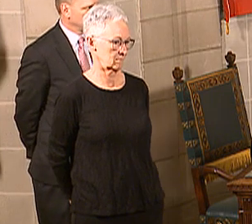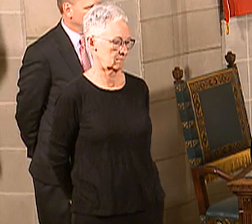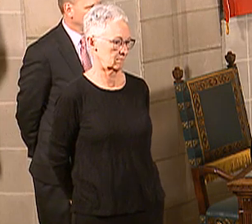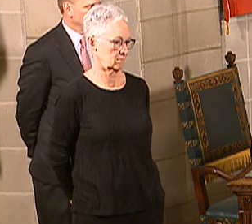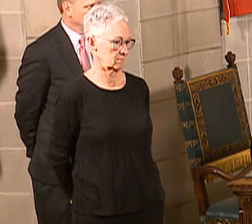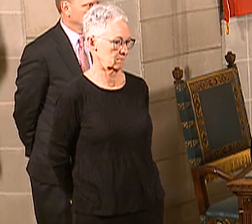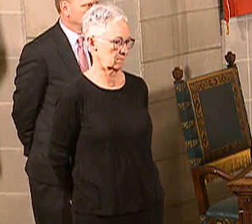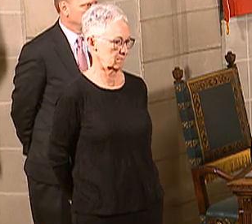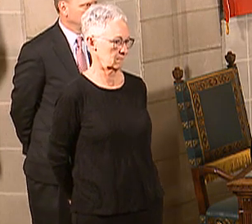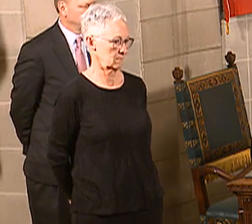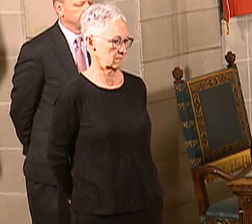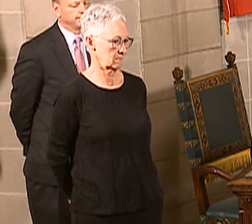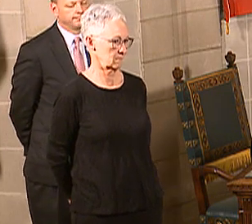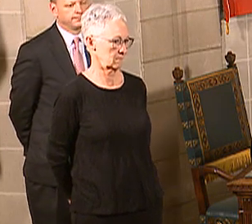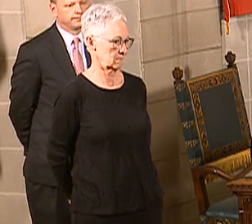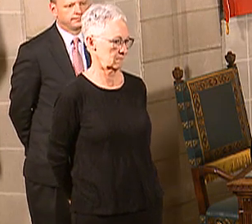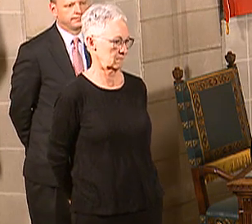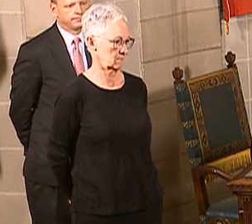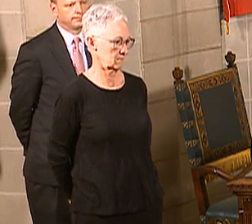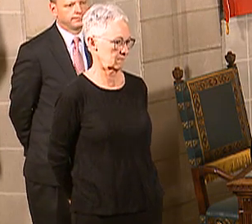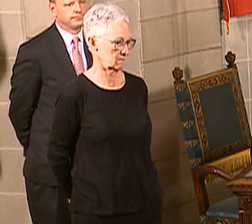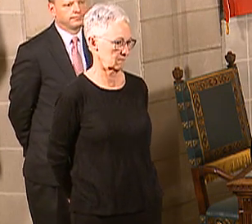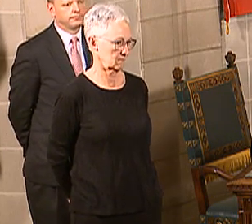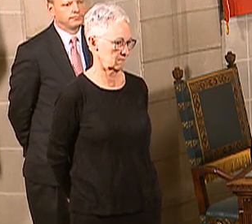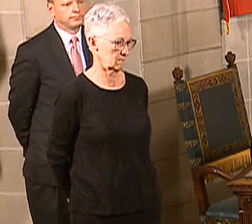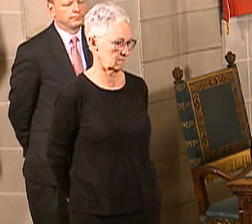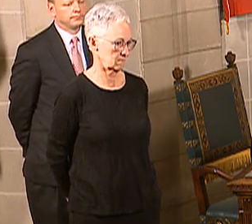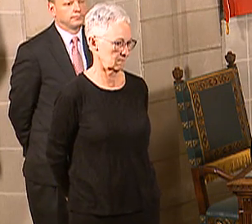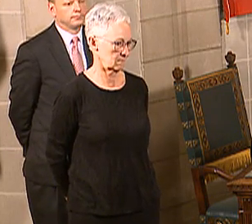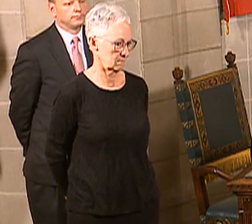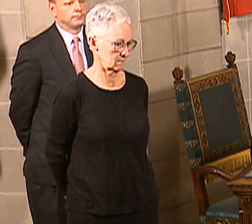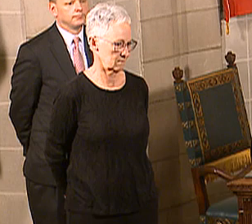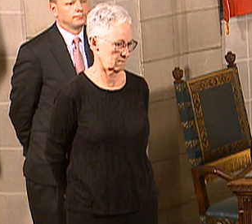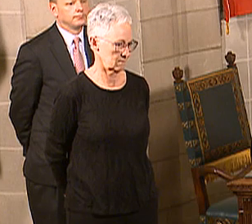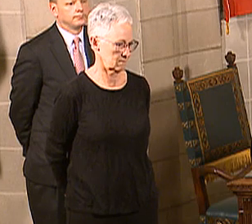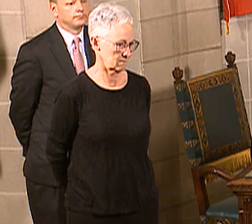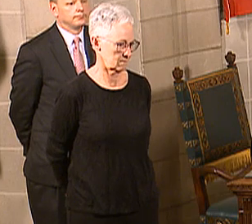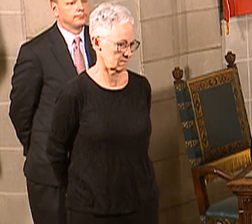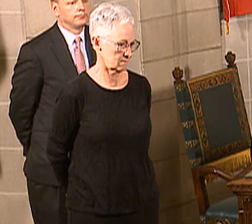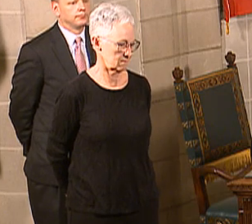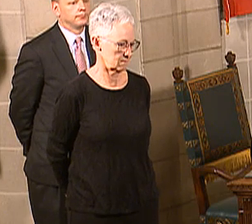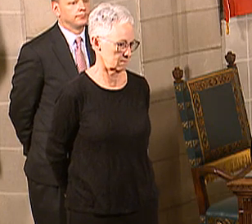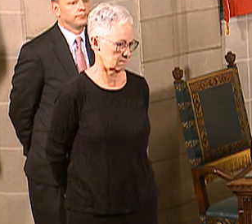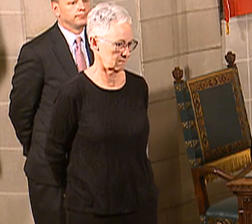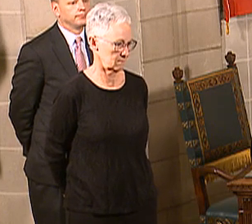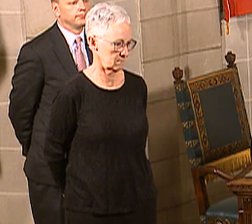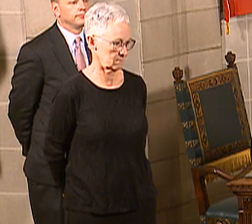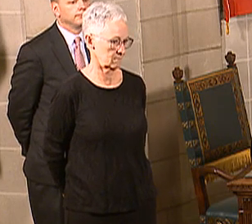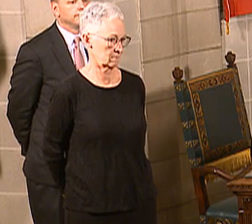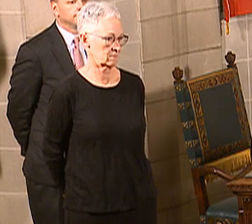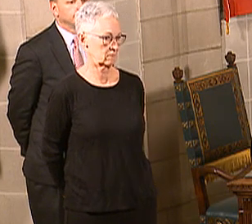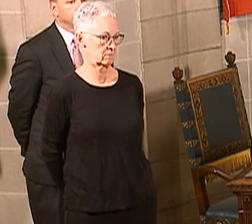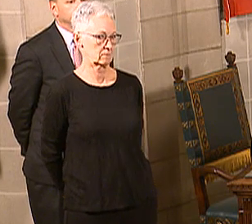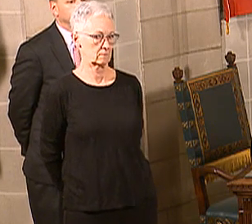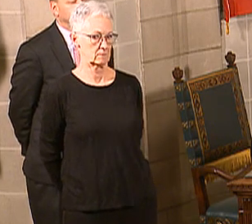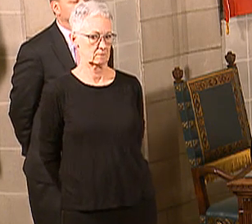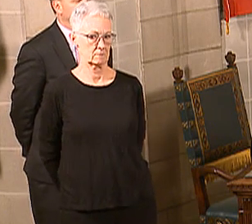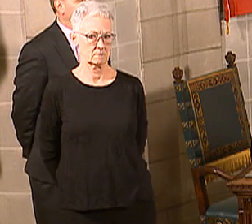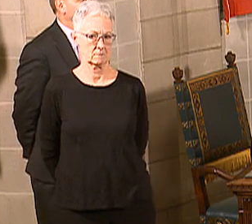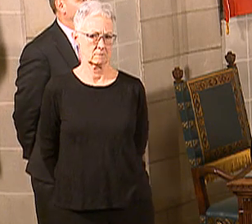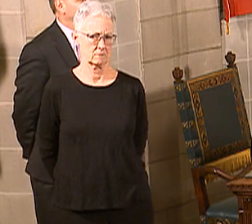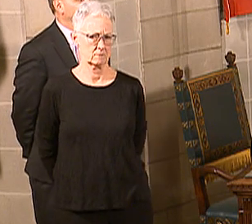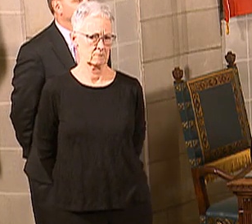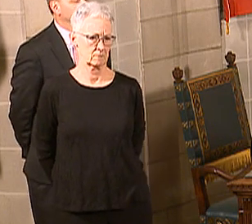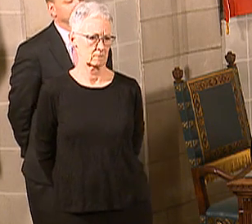the rest of the training or can they continue working even after